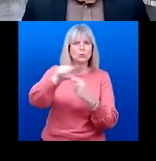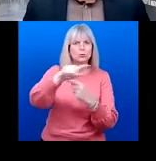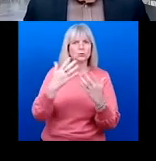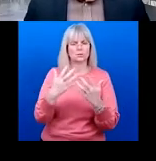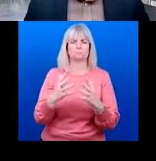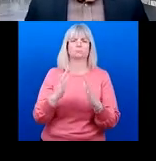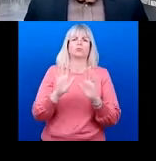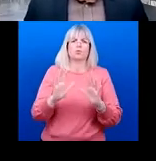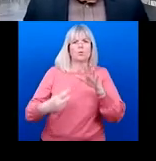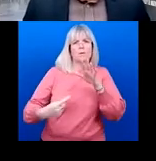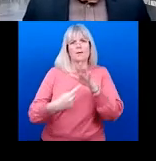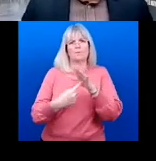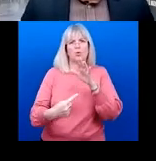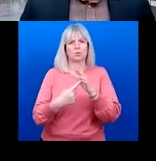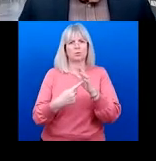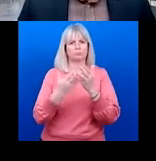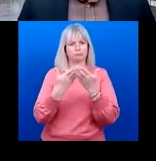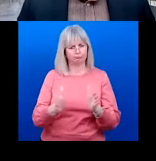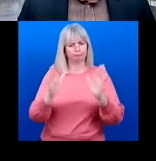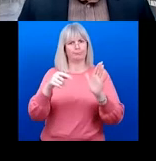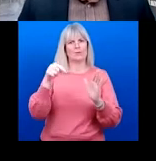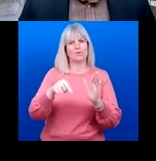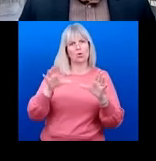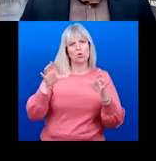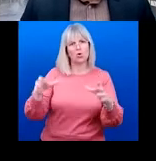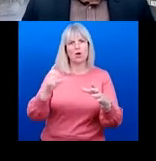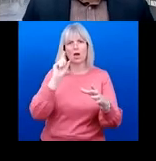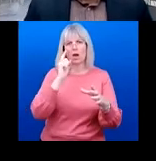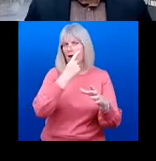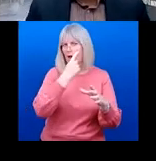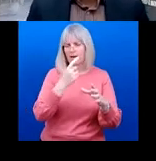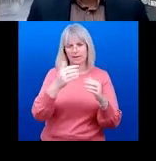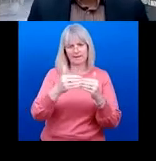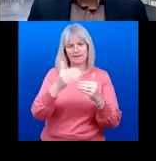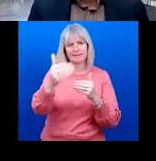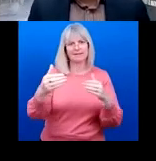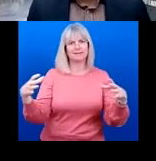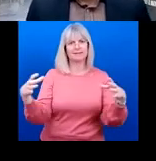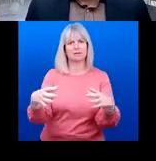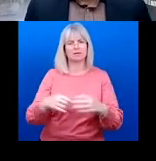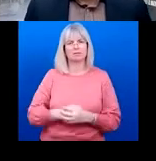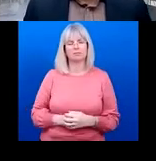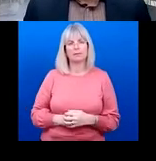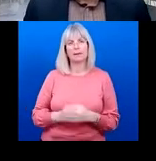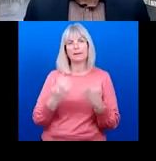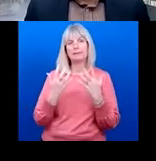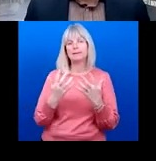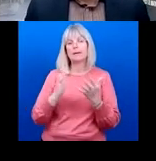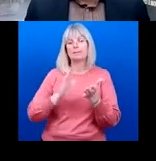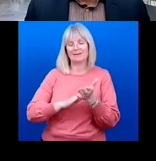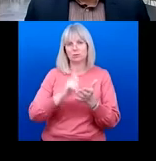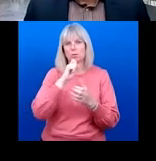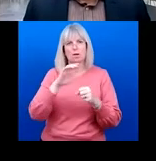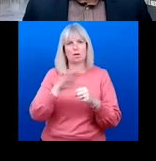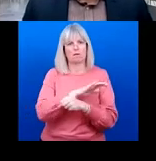sector. Alakos Over the course of the next 10 minutes, I would like to cover four key points. Alakos first